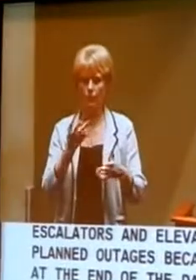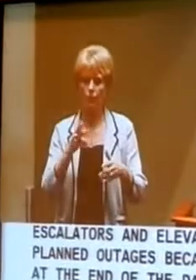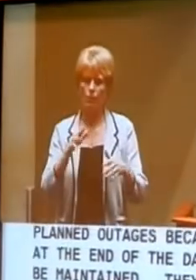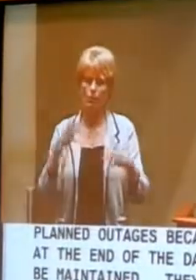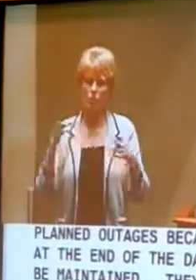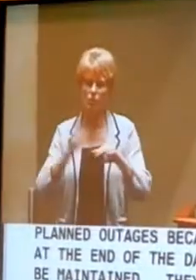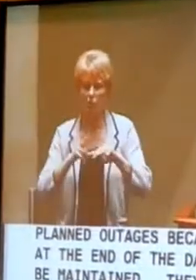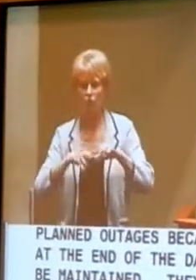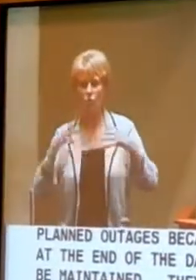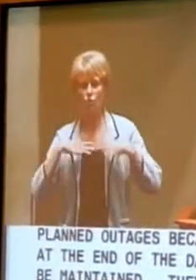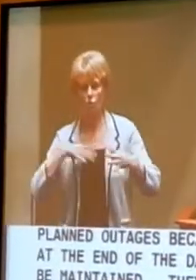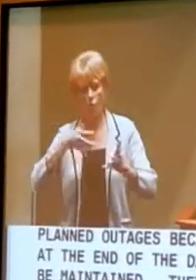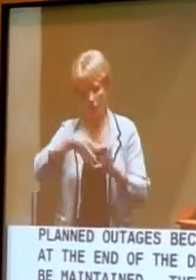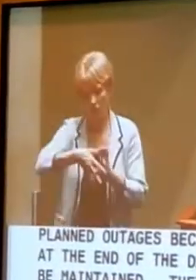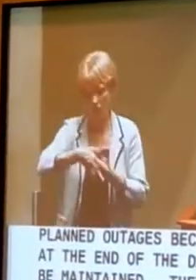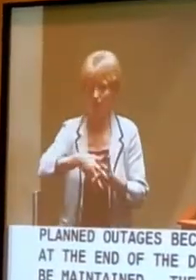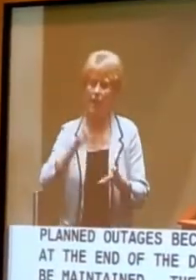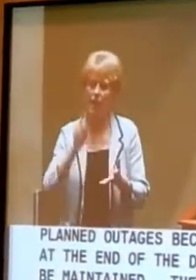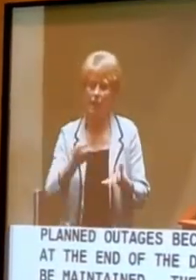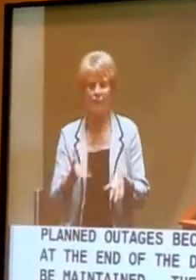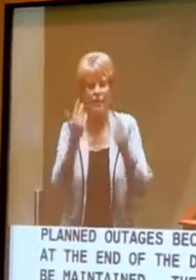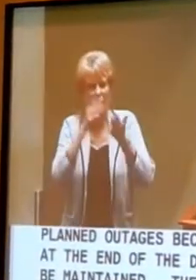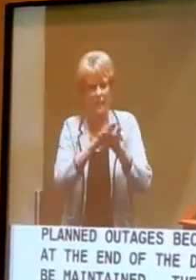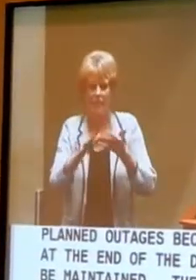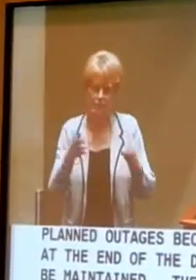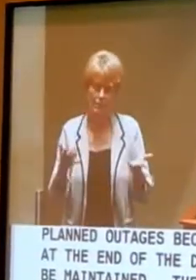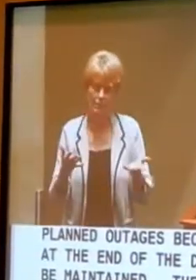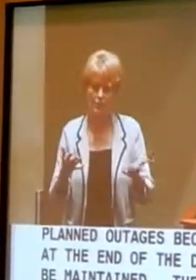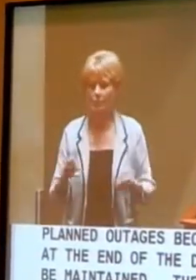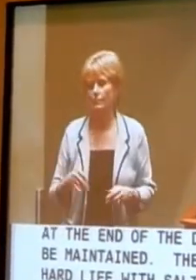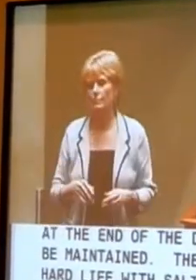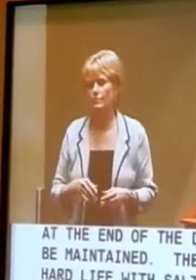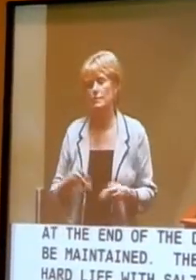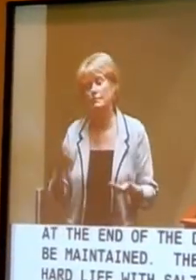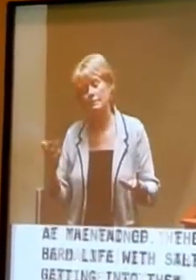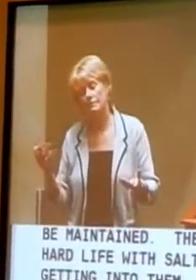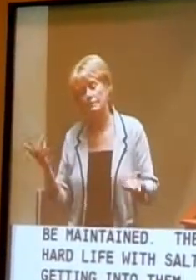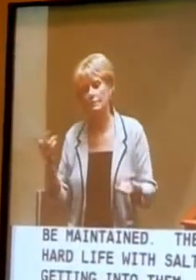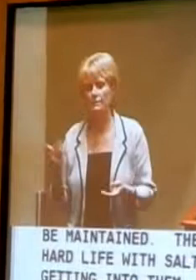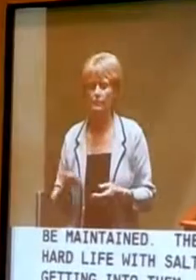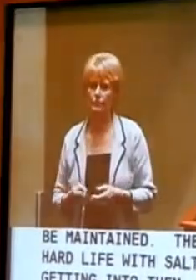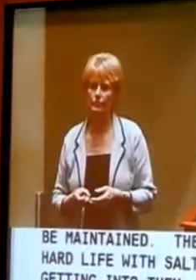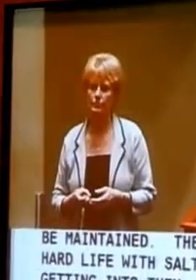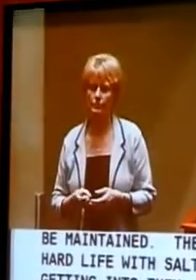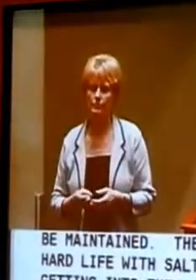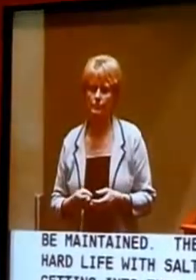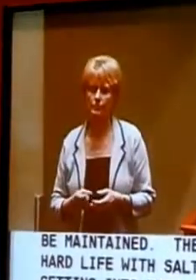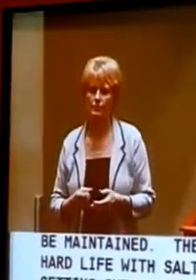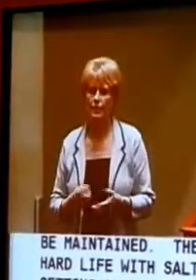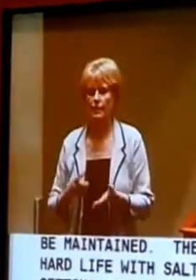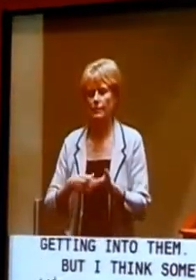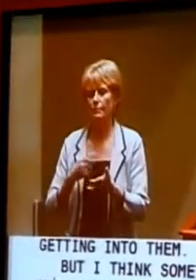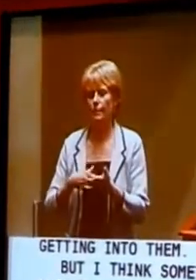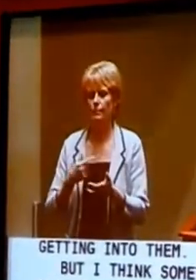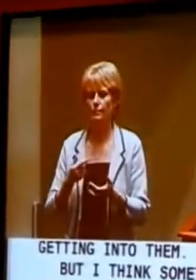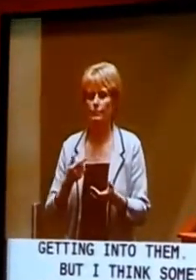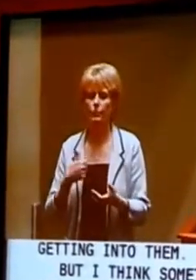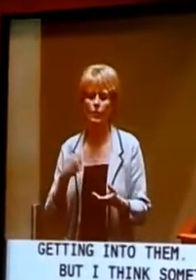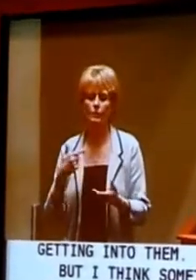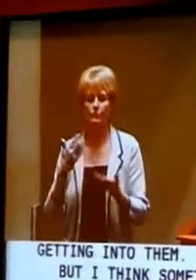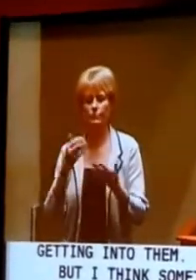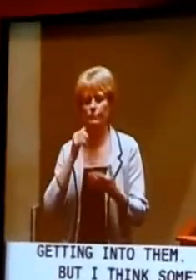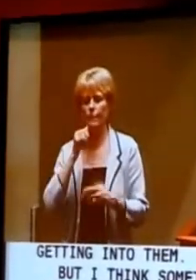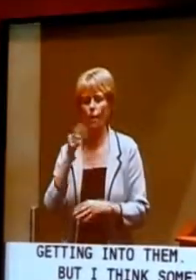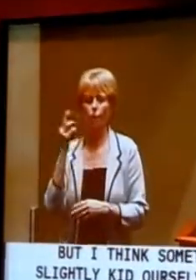and snow and whatever getting into them. But I think sometimes we slightly kid ourselves as to what the reality